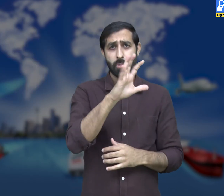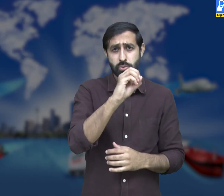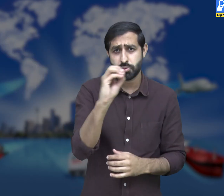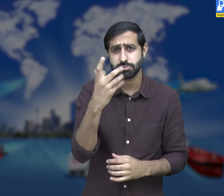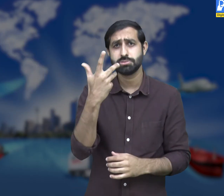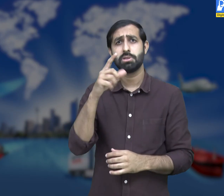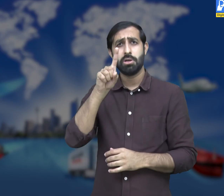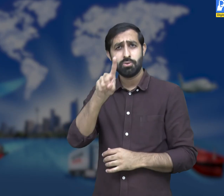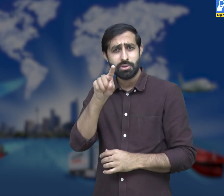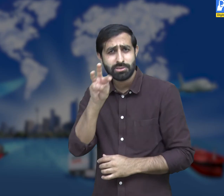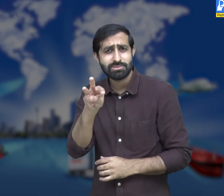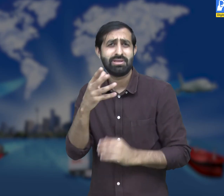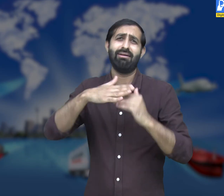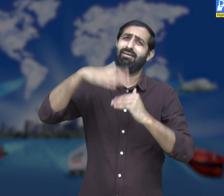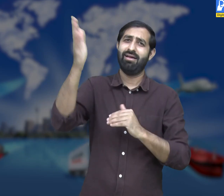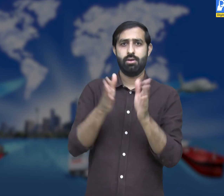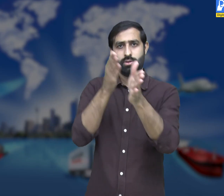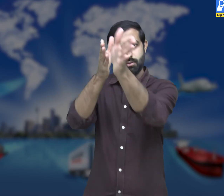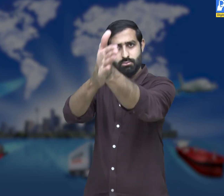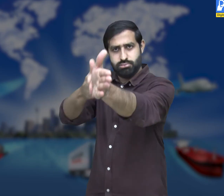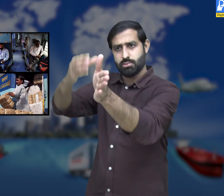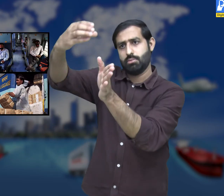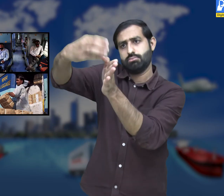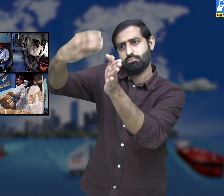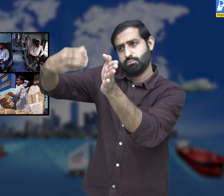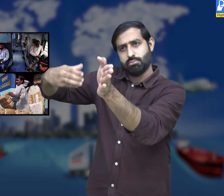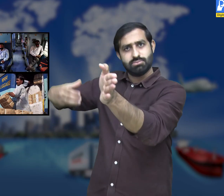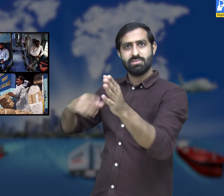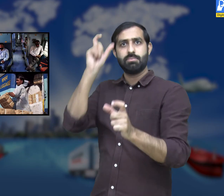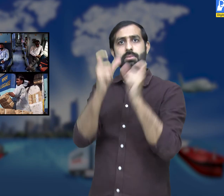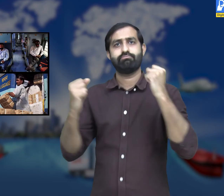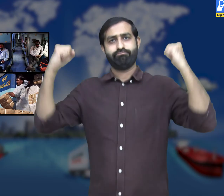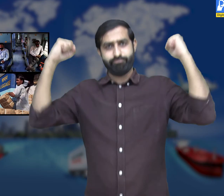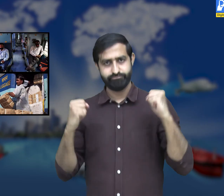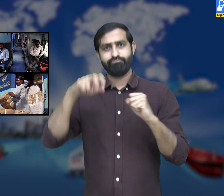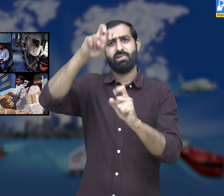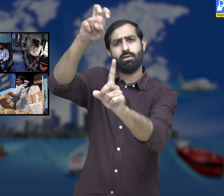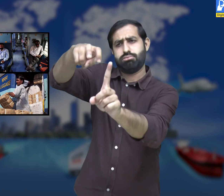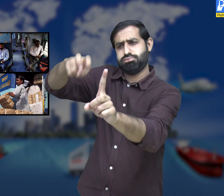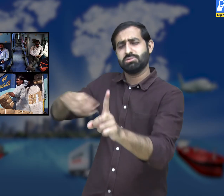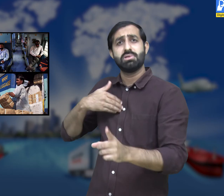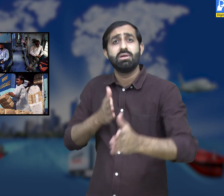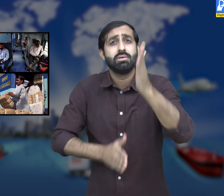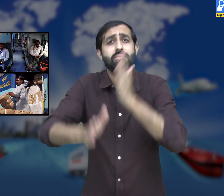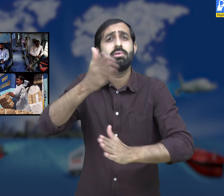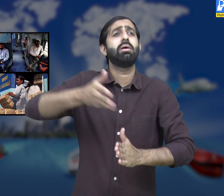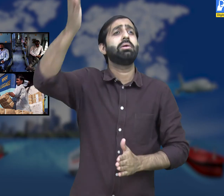people can travel over long distance by trains.